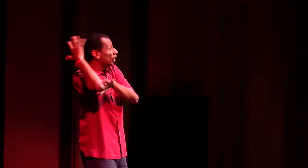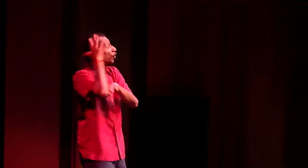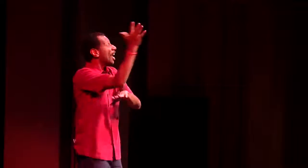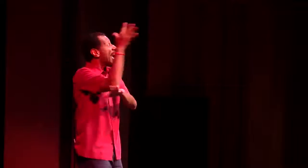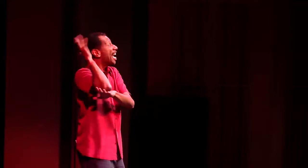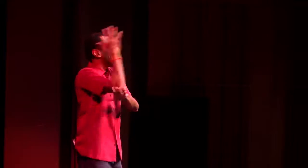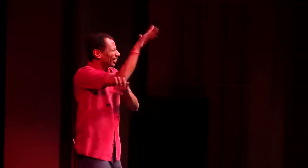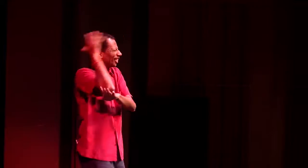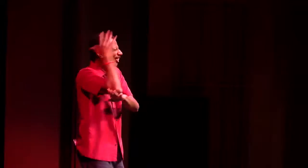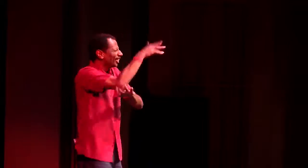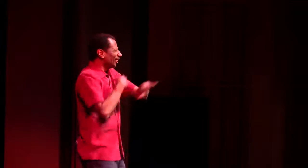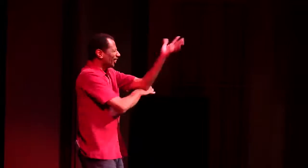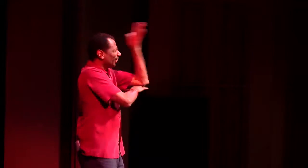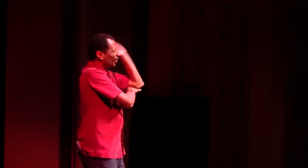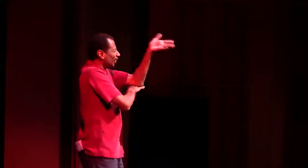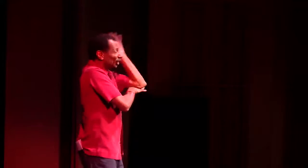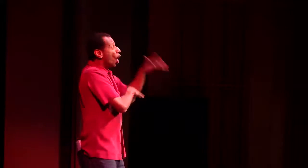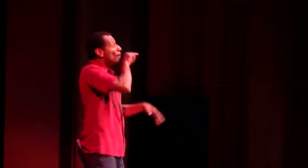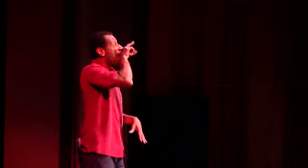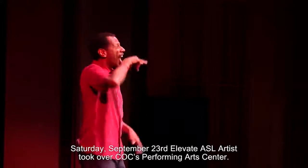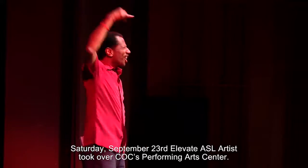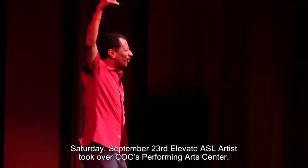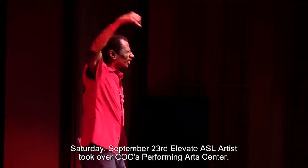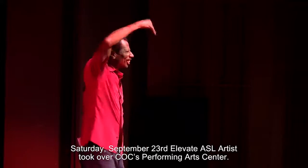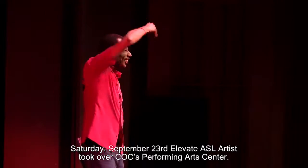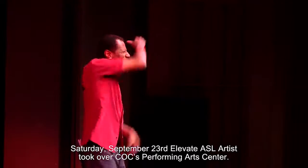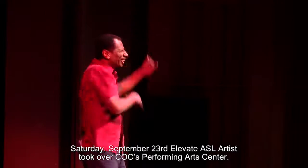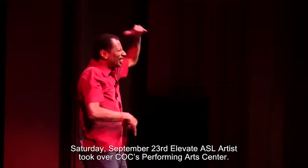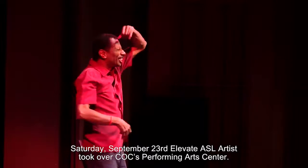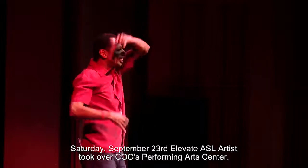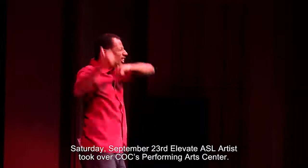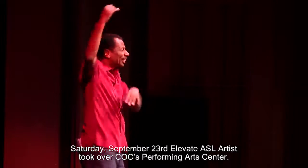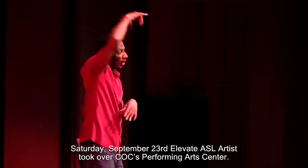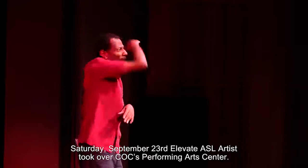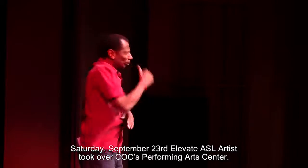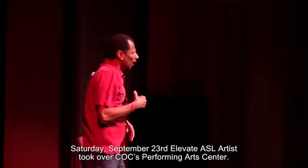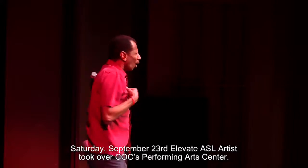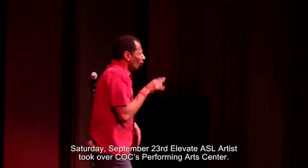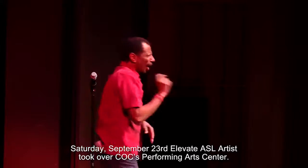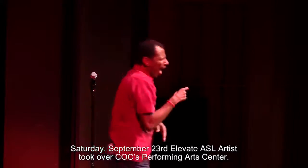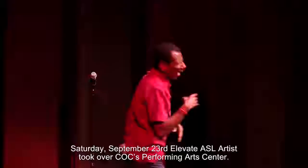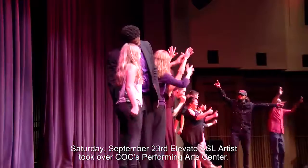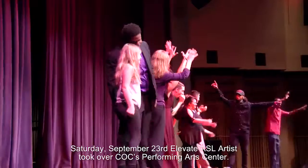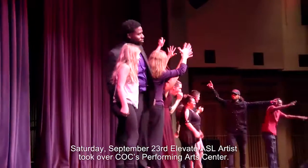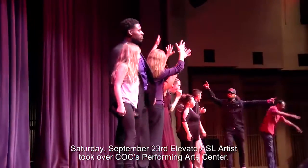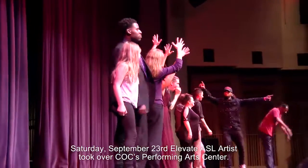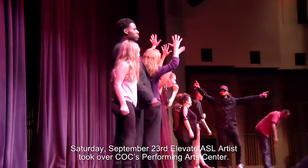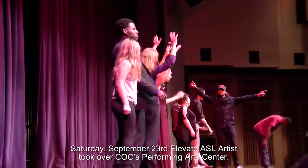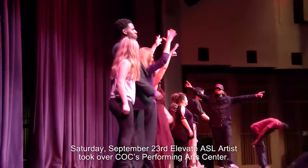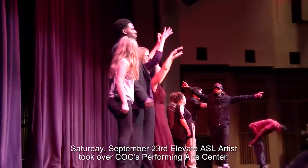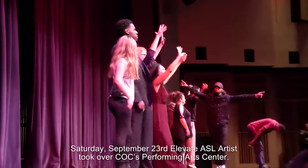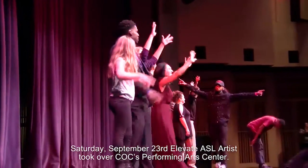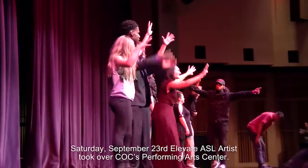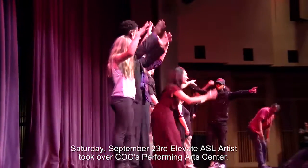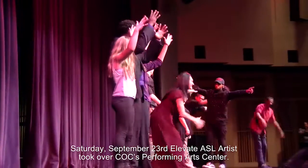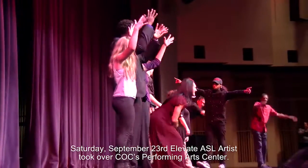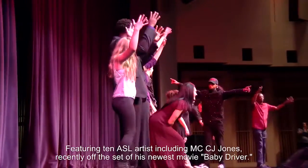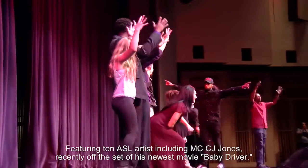Tweet! Saturday, September 23rd, Elevate ASL artists took over COC's Performing Arts Center,